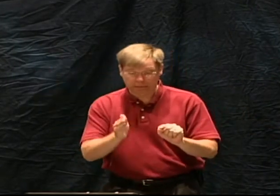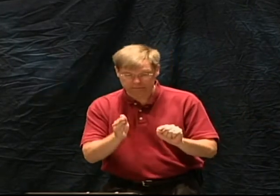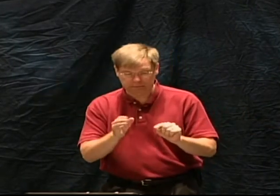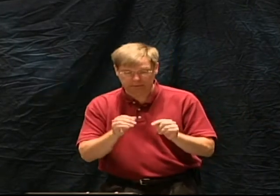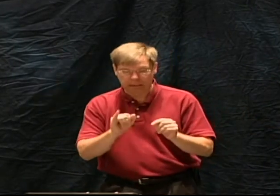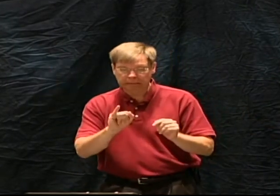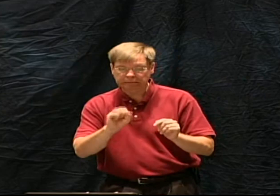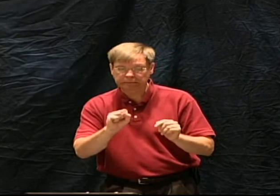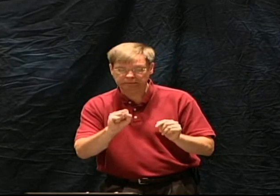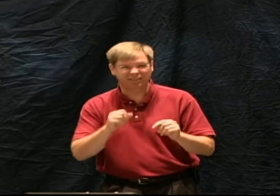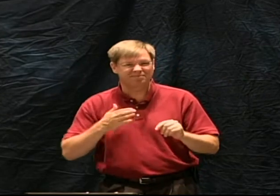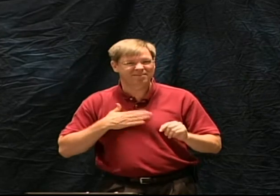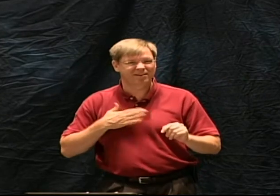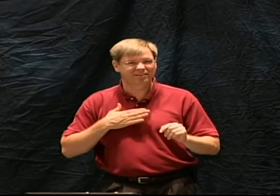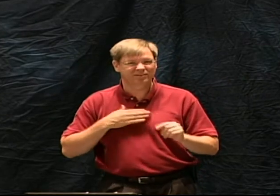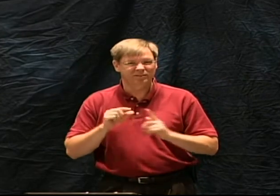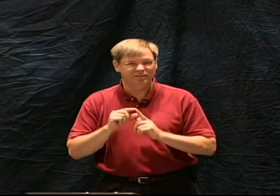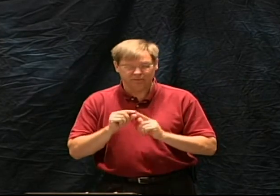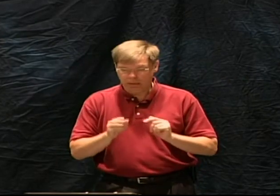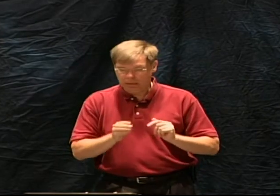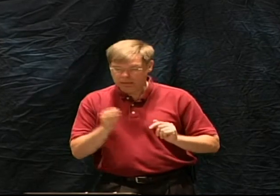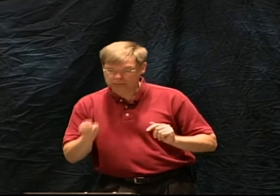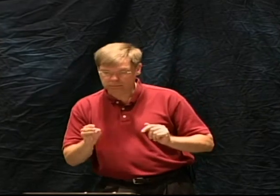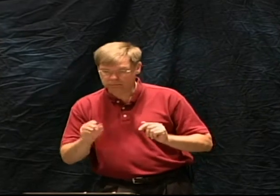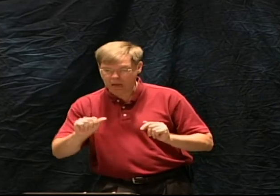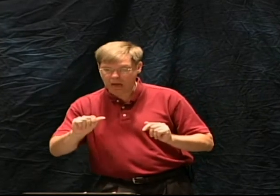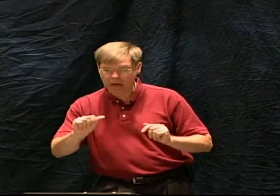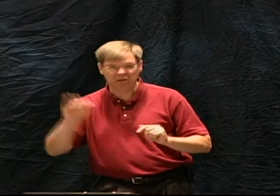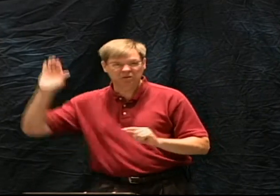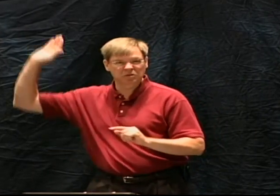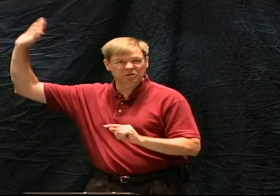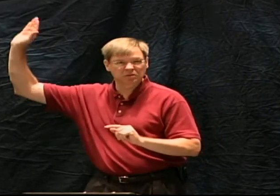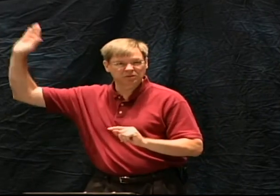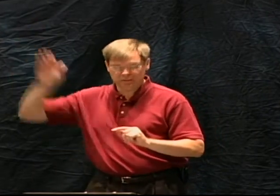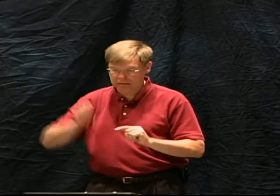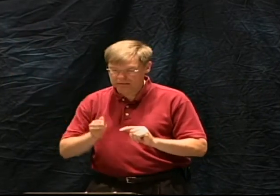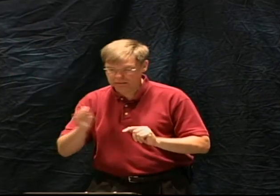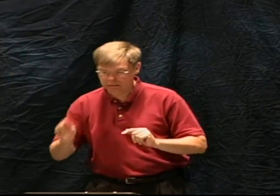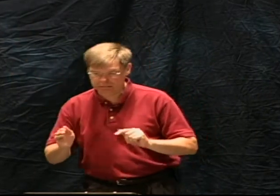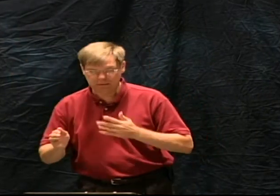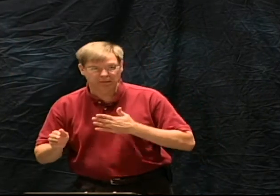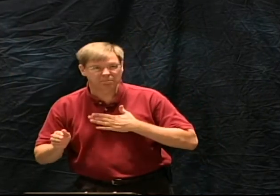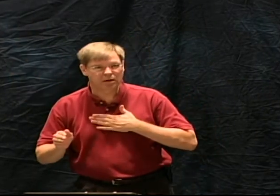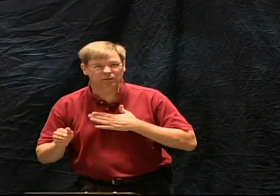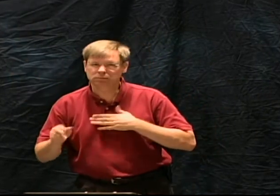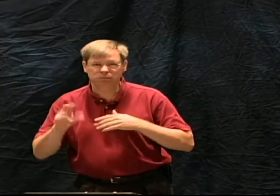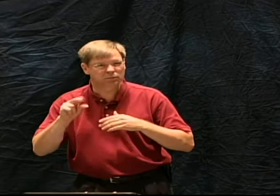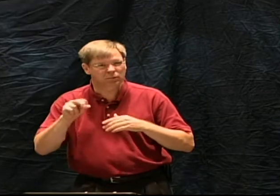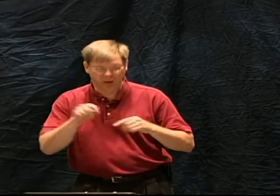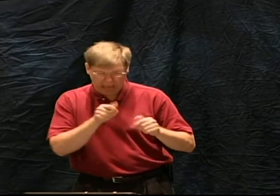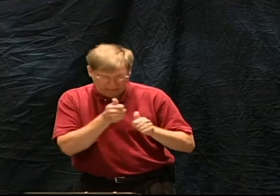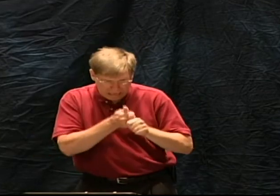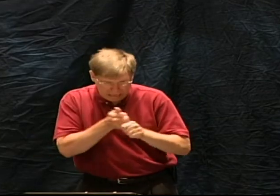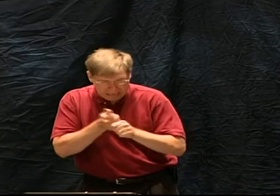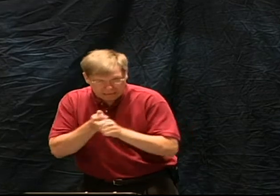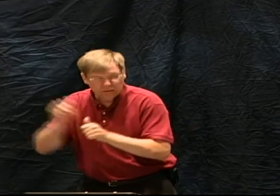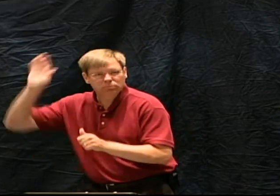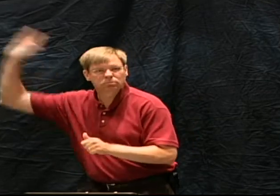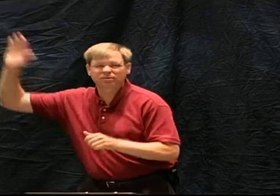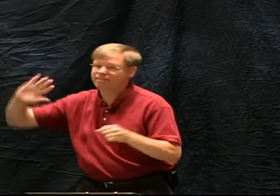inspiration means that it is fully or entirely inspired. Not just portions of the Bible,